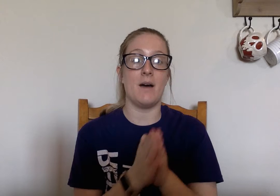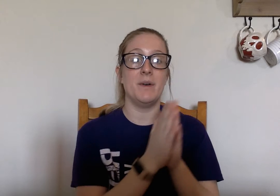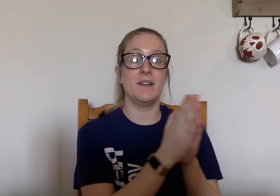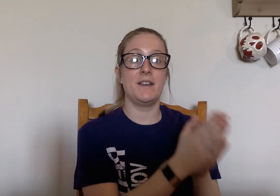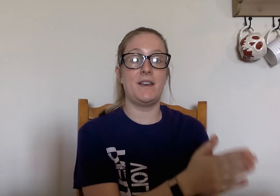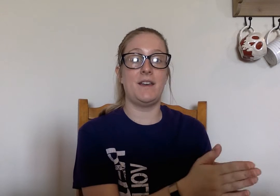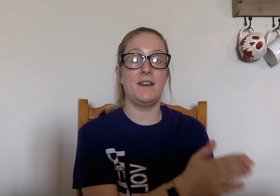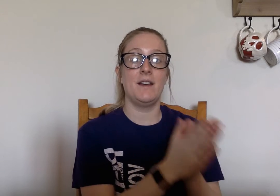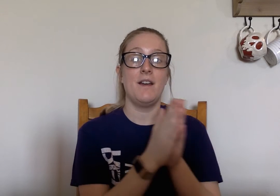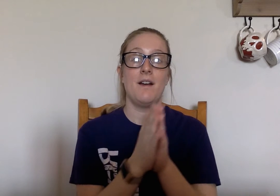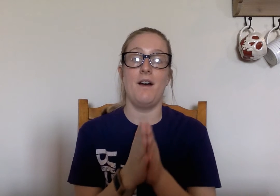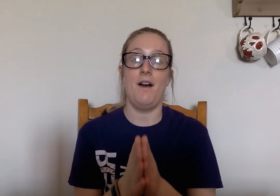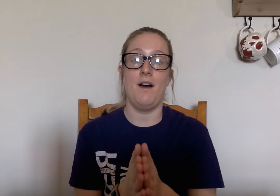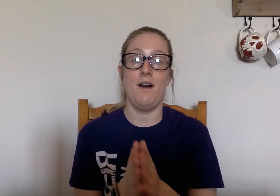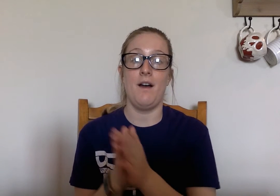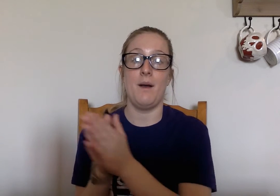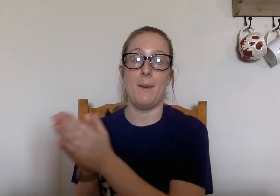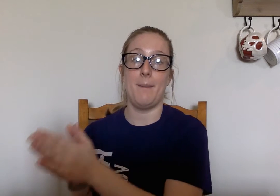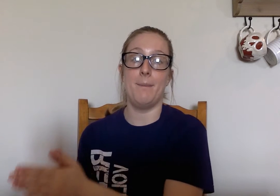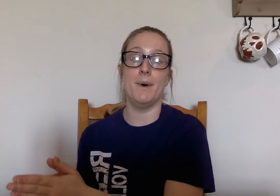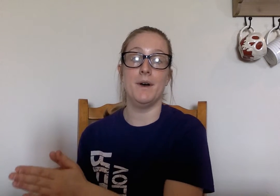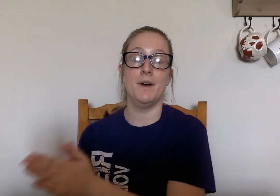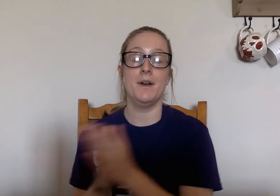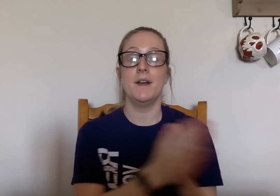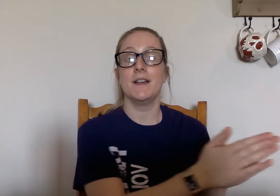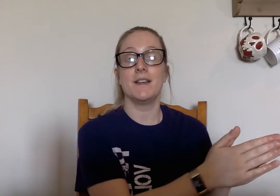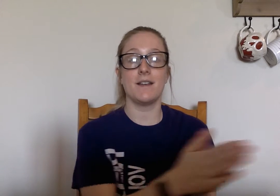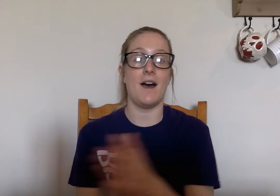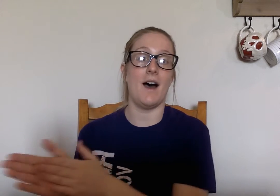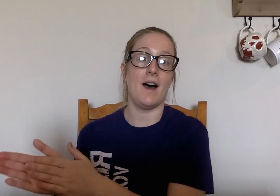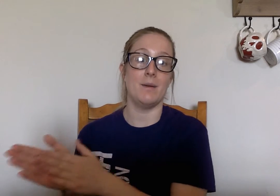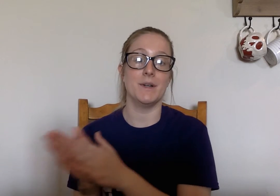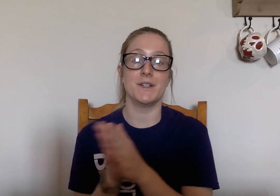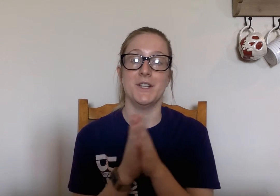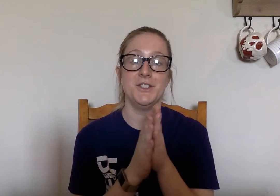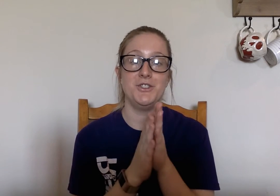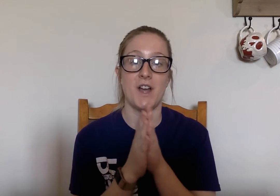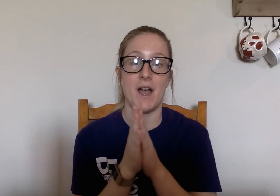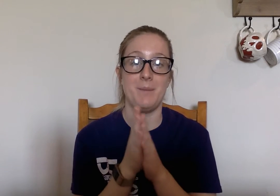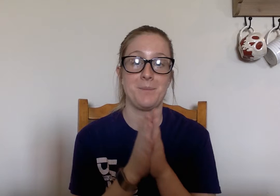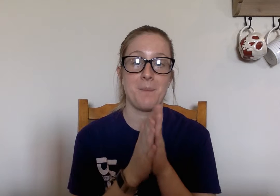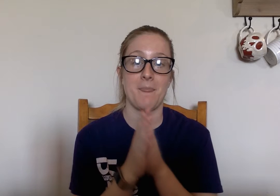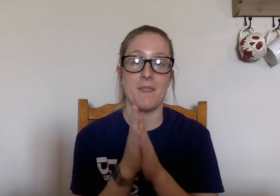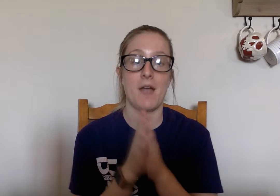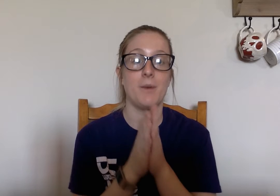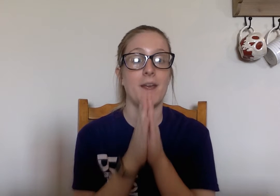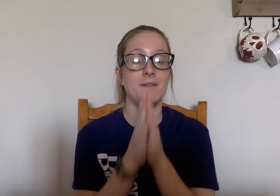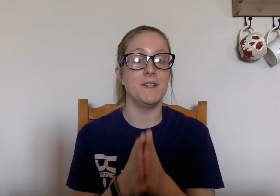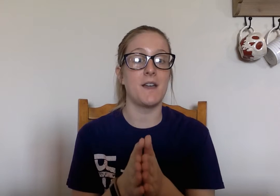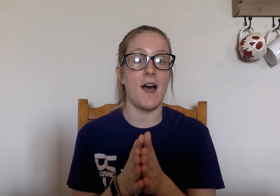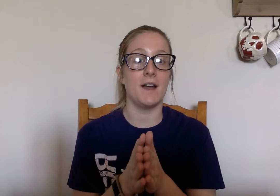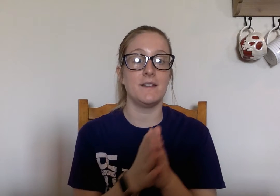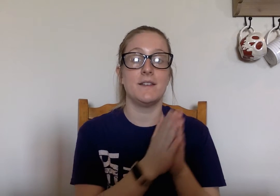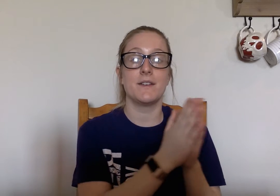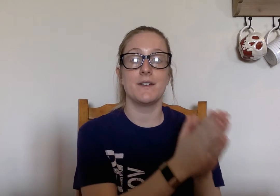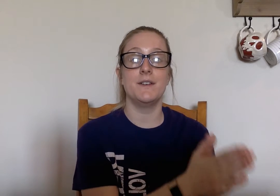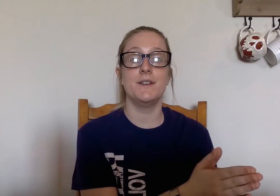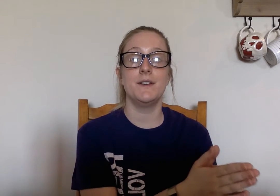cob cob cob cob good job now we have got good